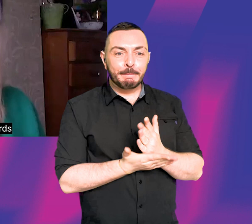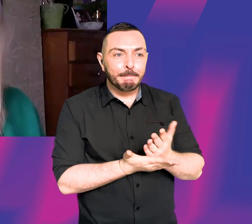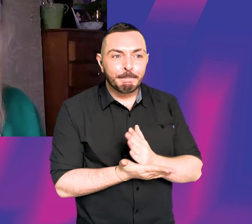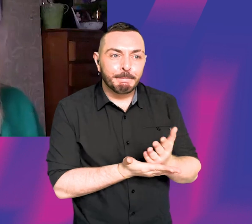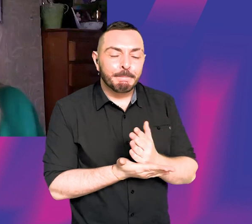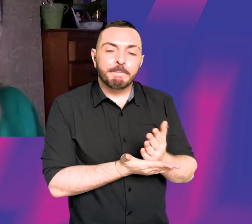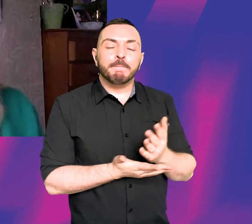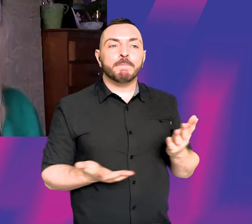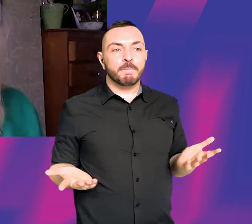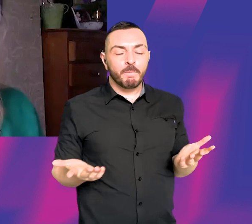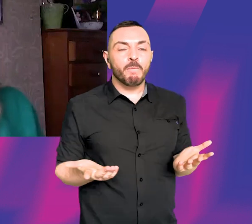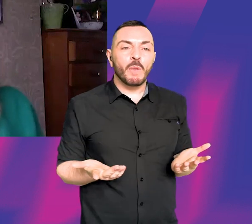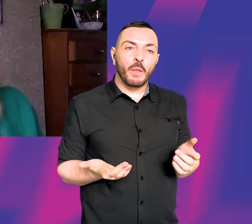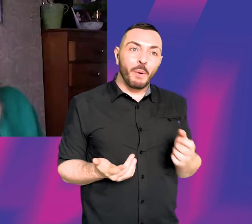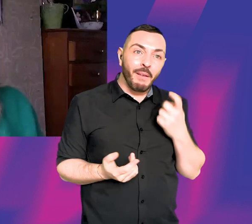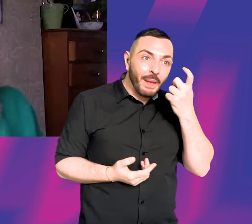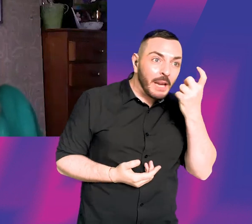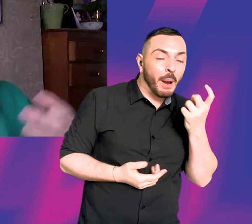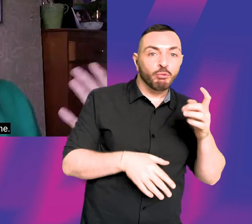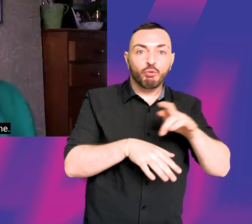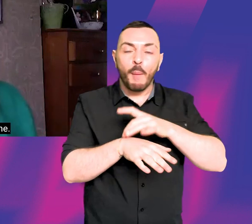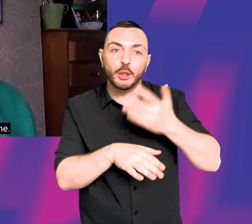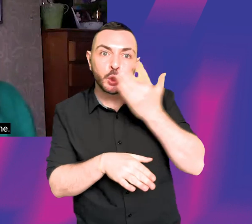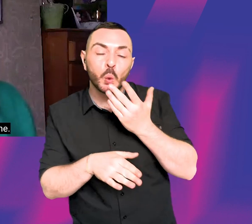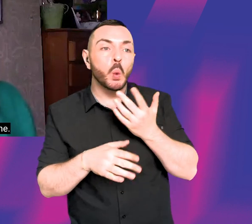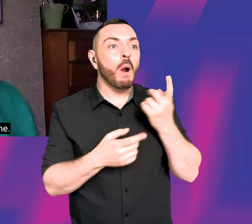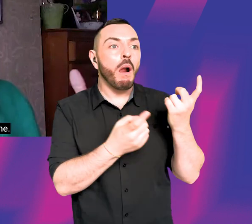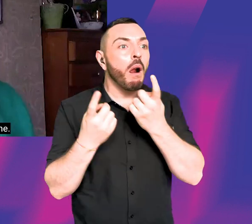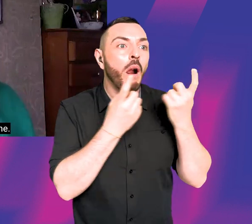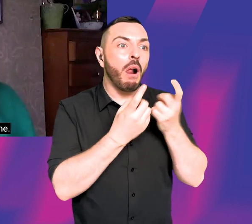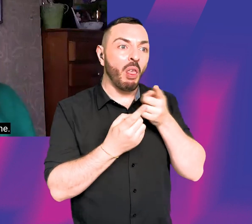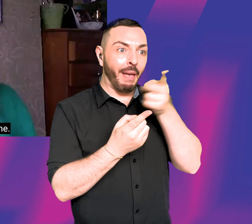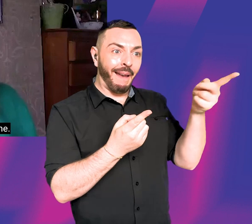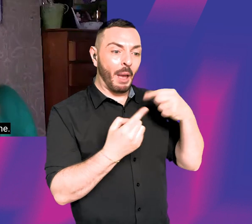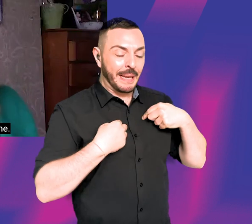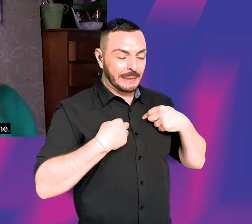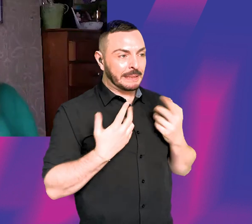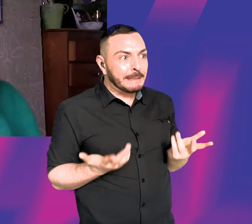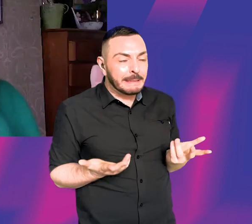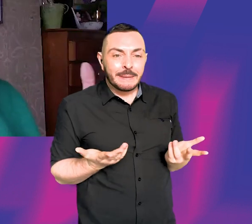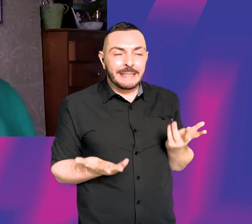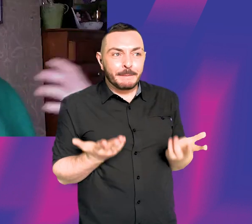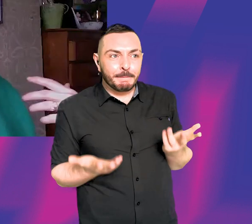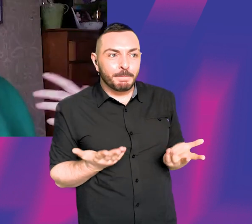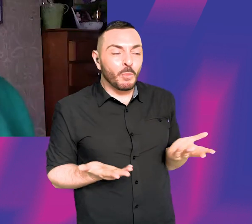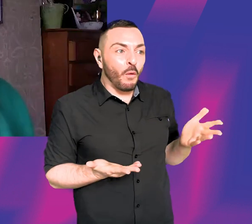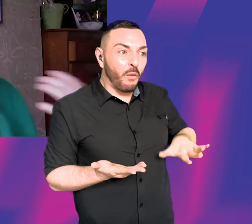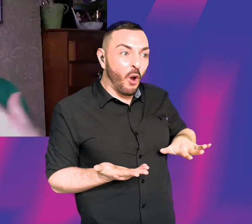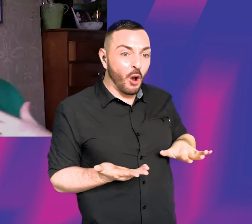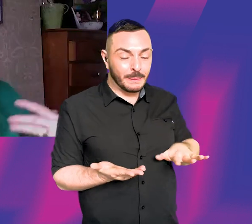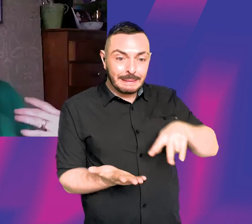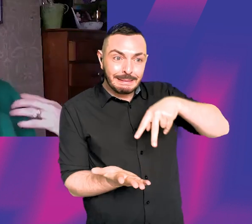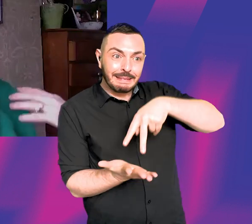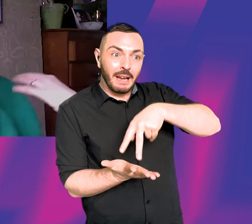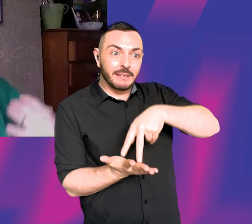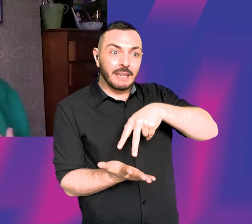thinking about their drama school admissions. As I say, that was not the case with me. I'd gone from standing in